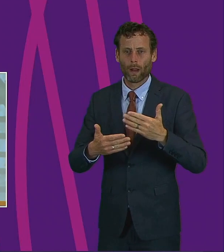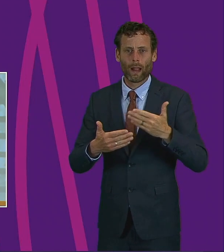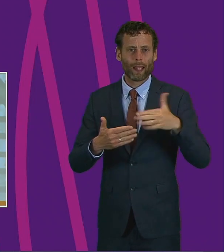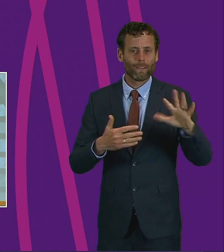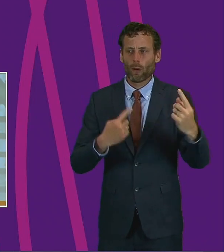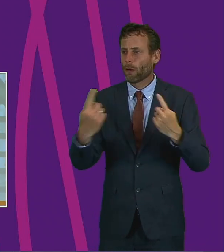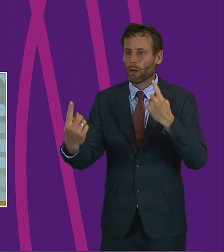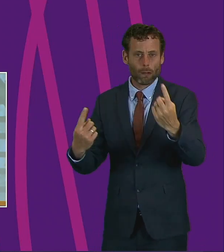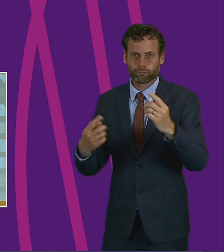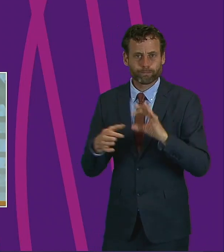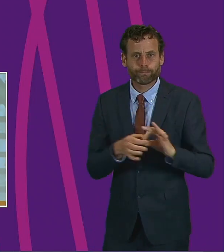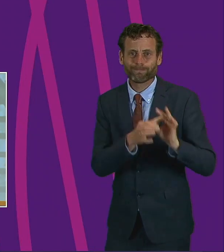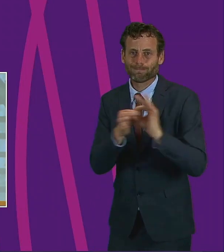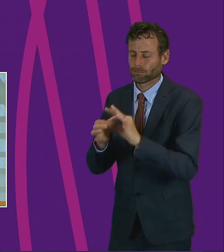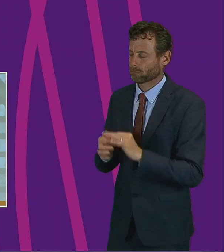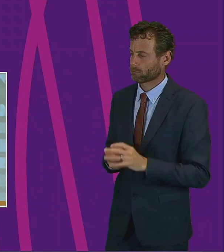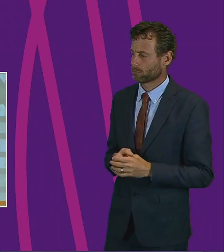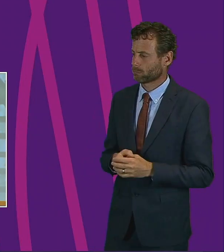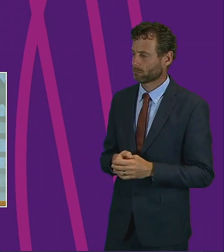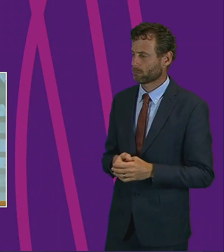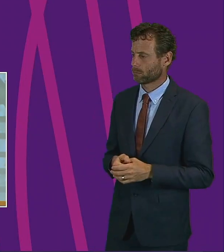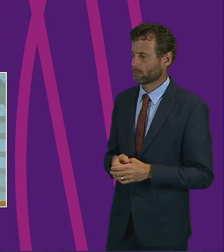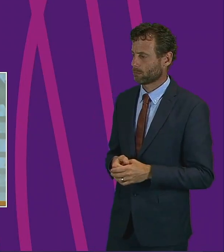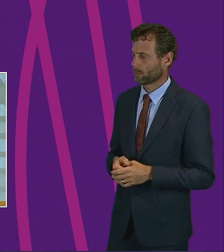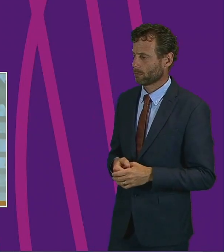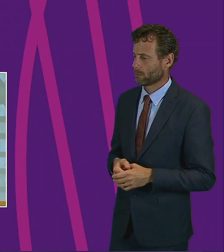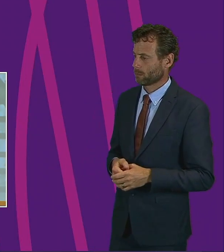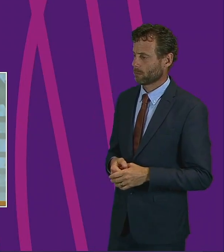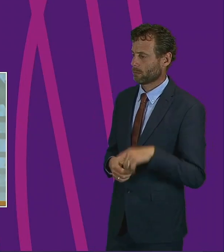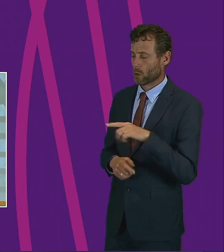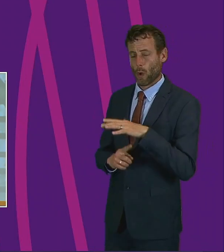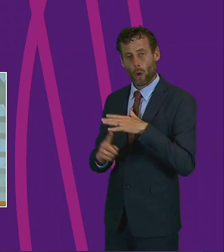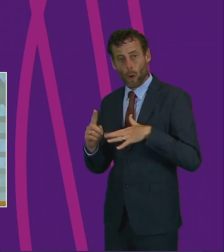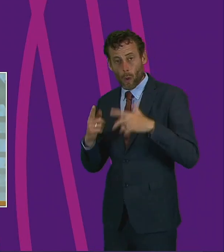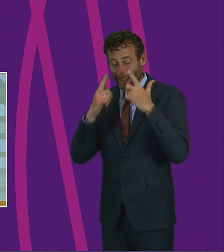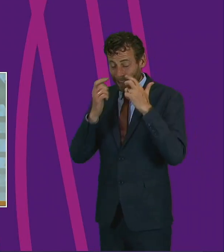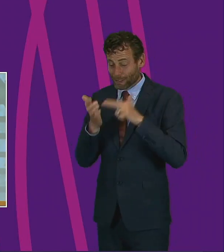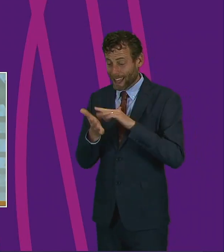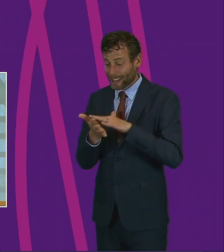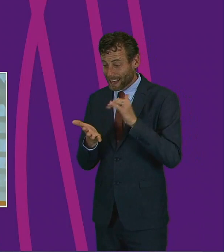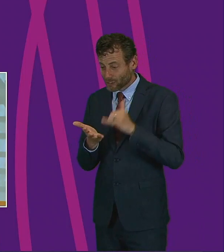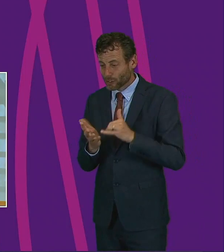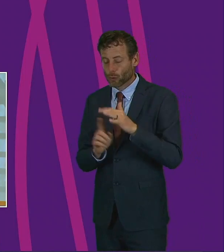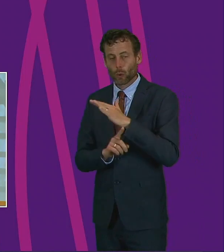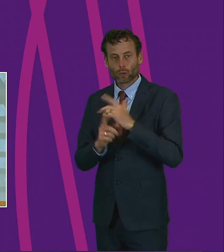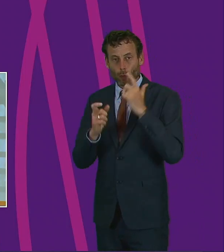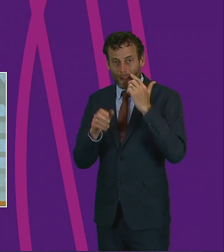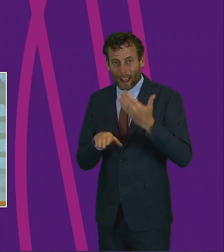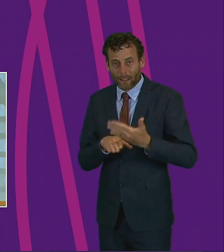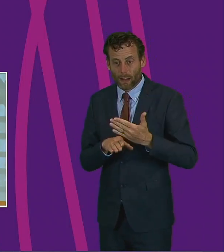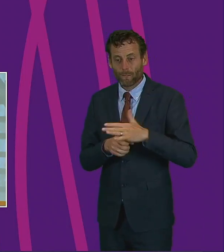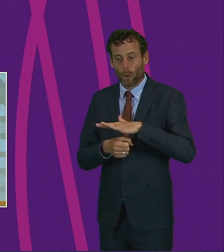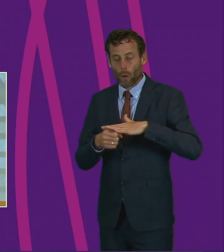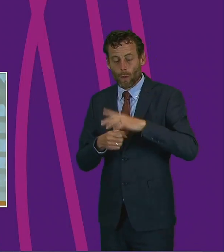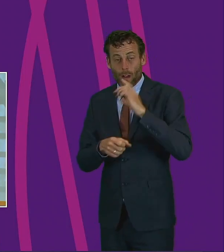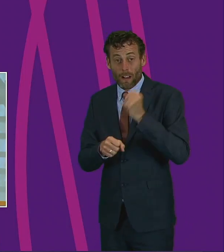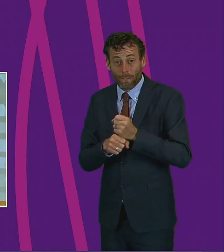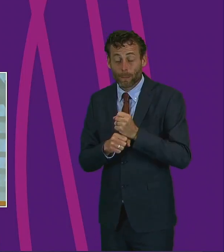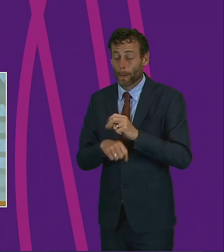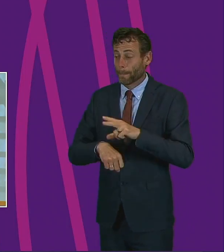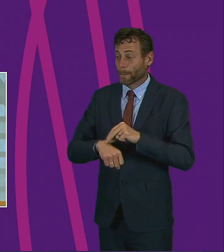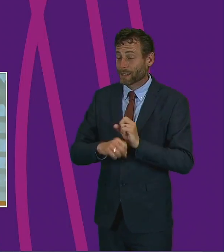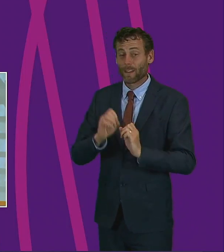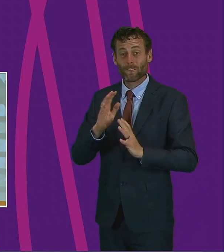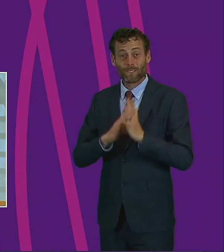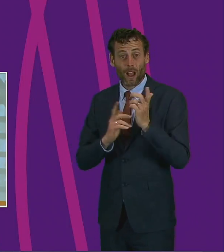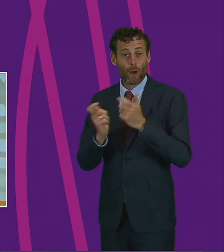before the pandemic made it crucial. Local carers, NHS and social care staff, local government, police and fire crews, local